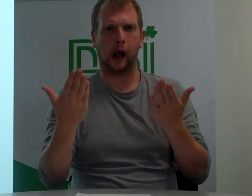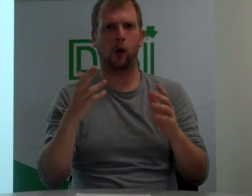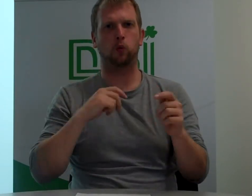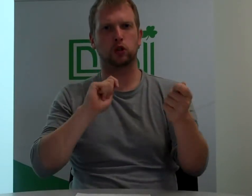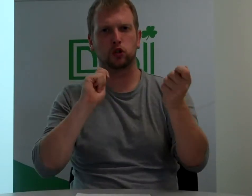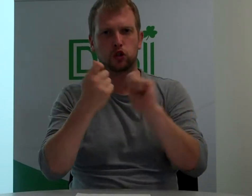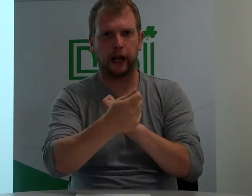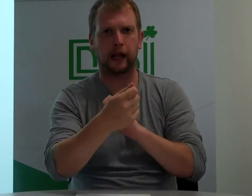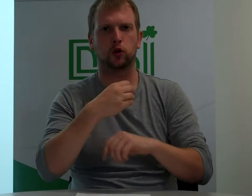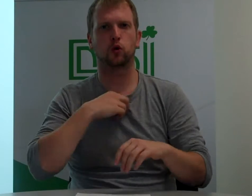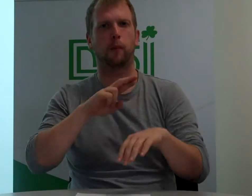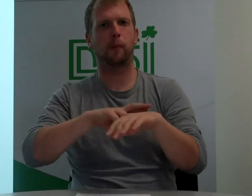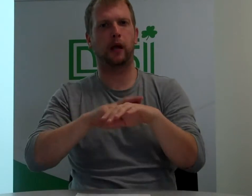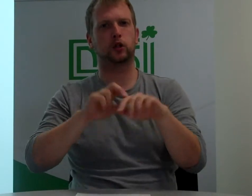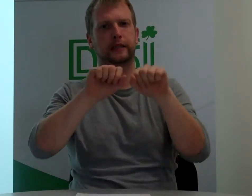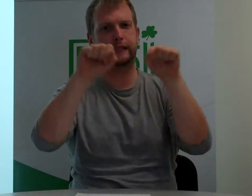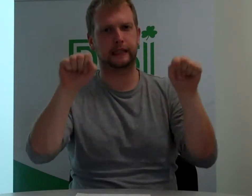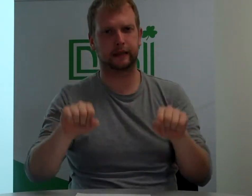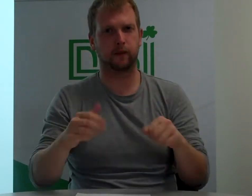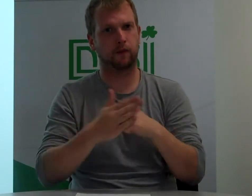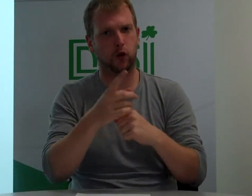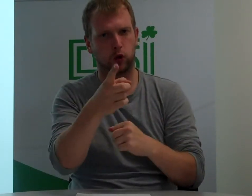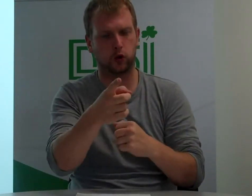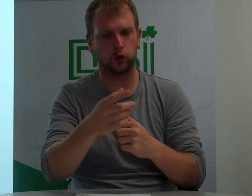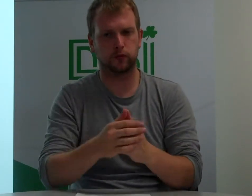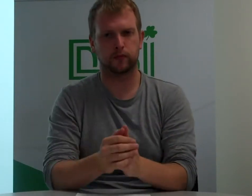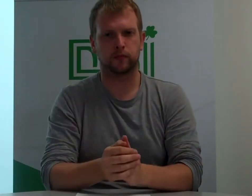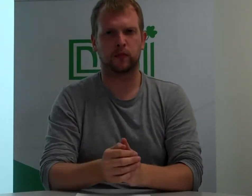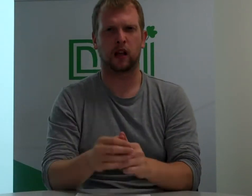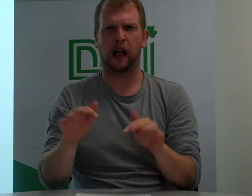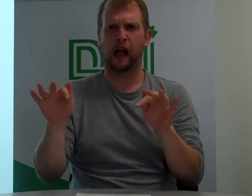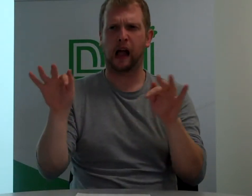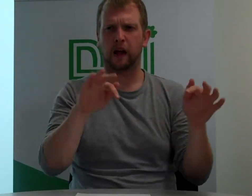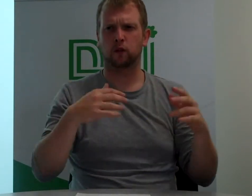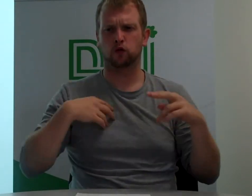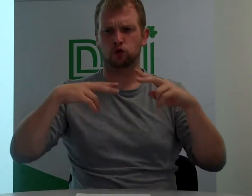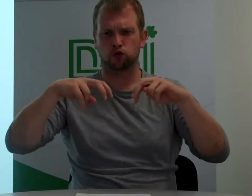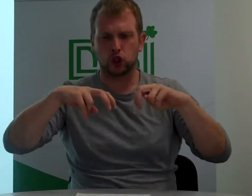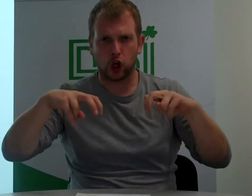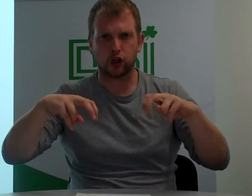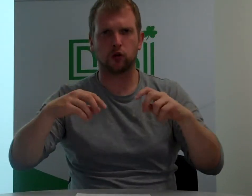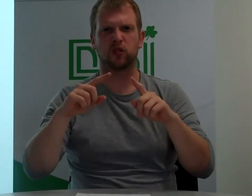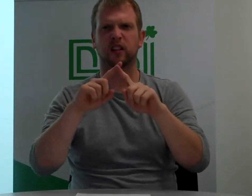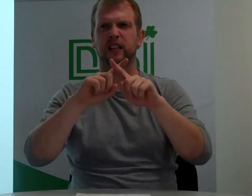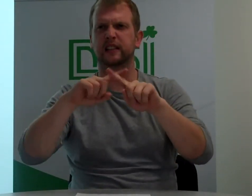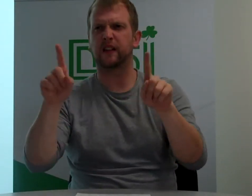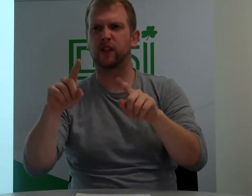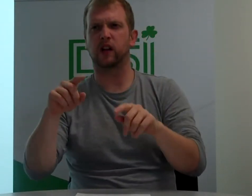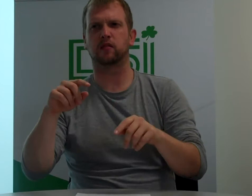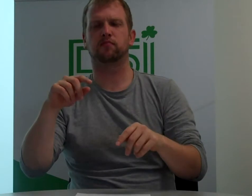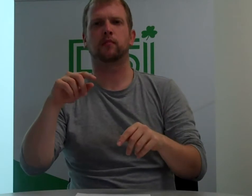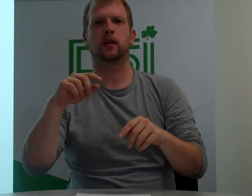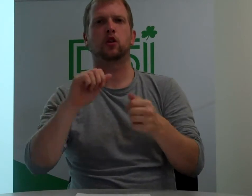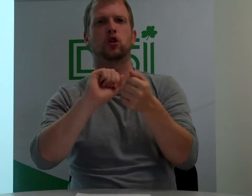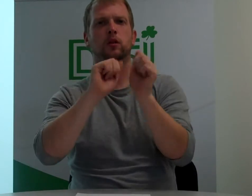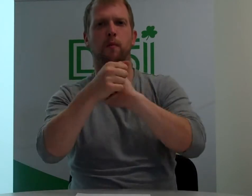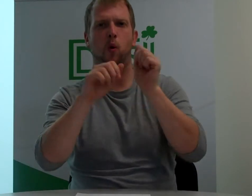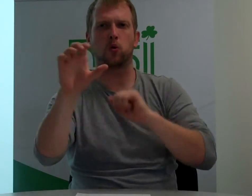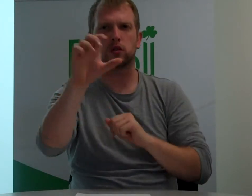but it's a problem for I'm sorry, it's a problem for